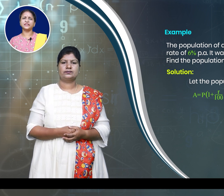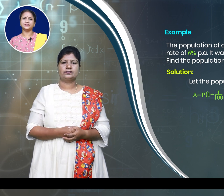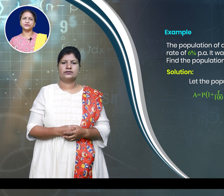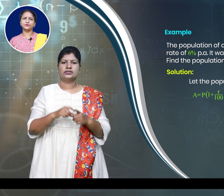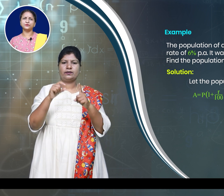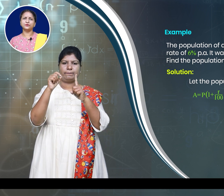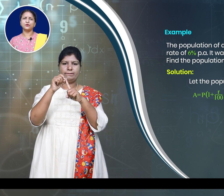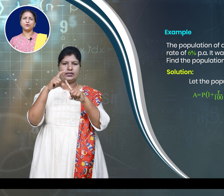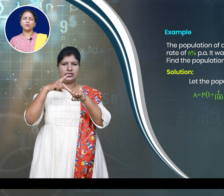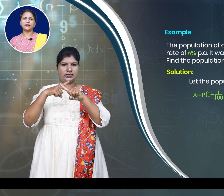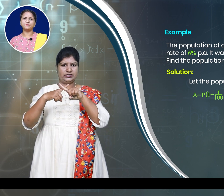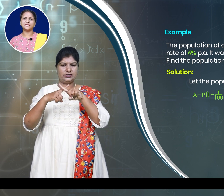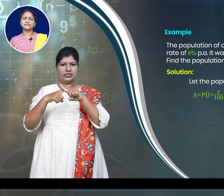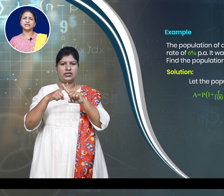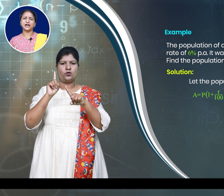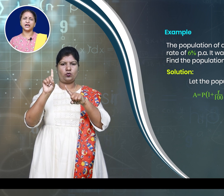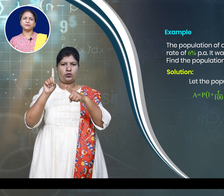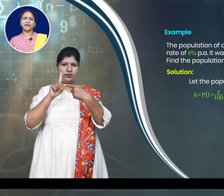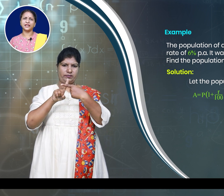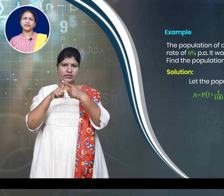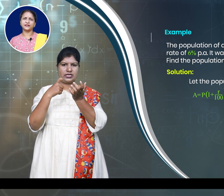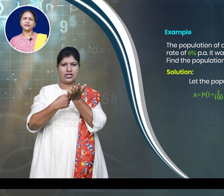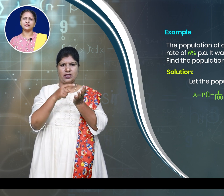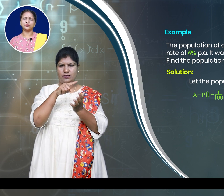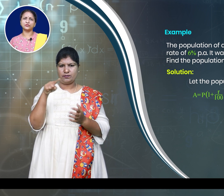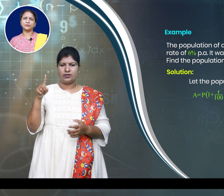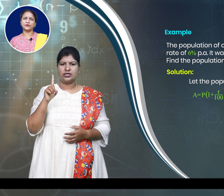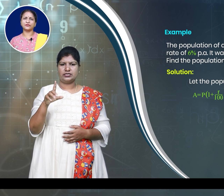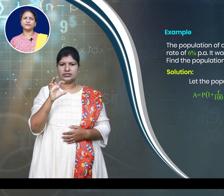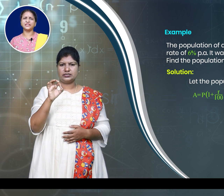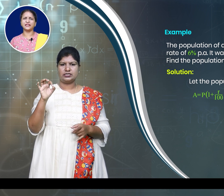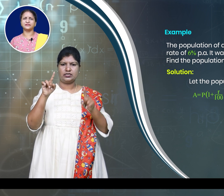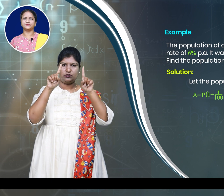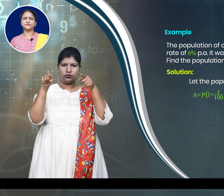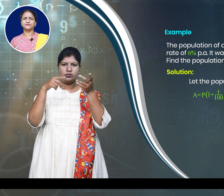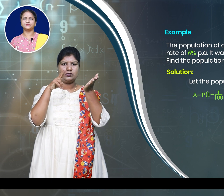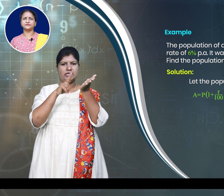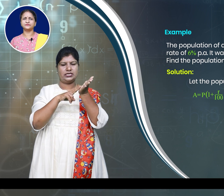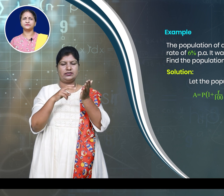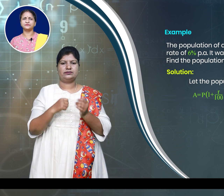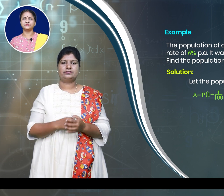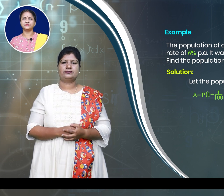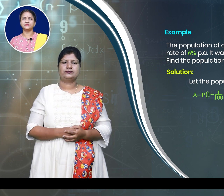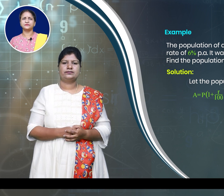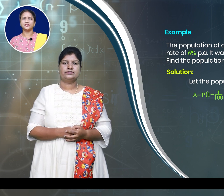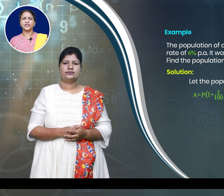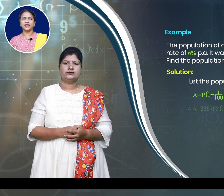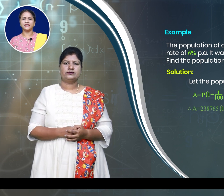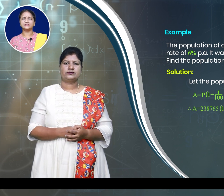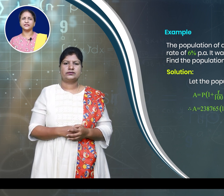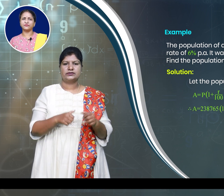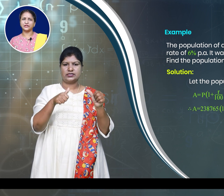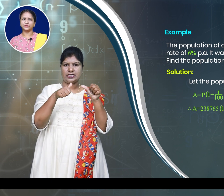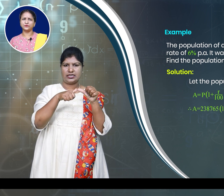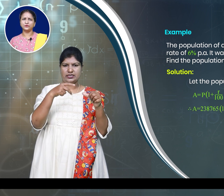into 1 plus r by 100 to the power of n. A is equal to